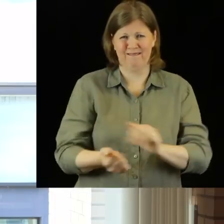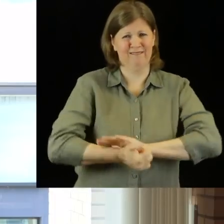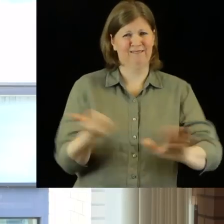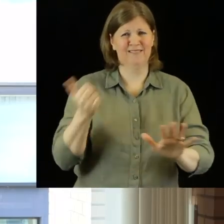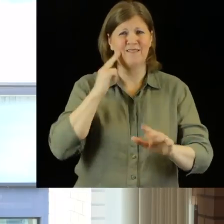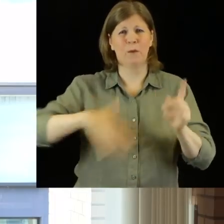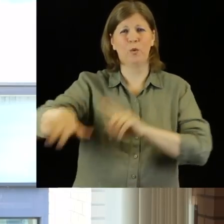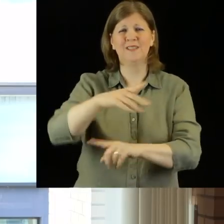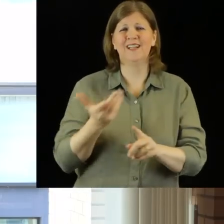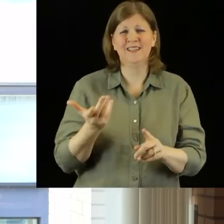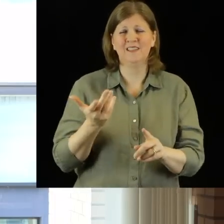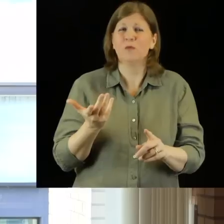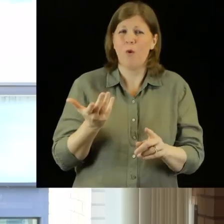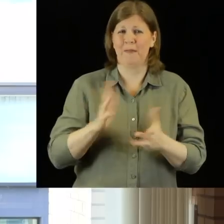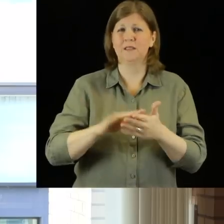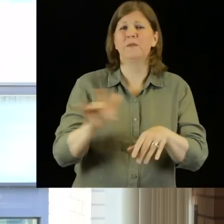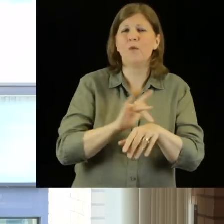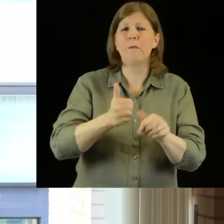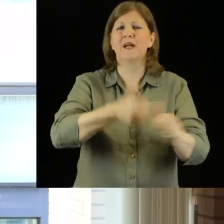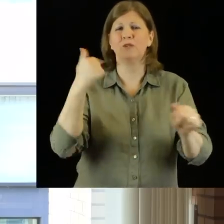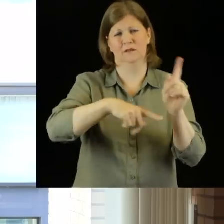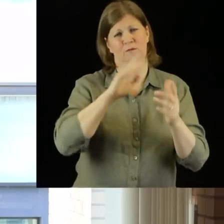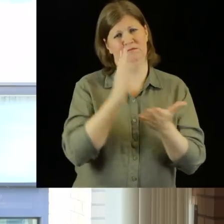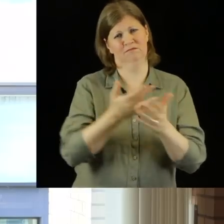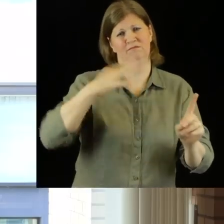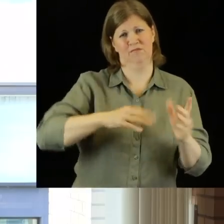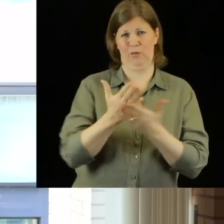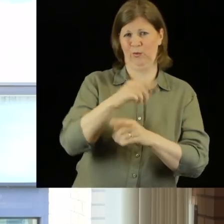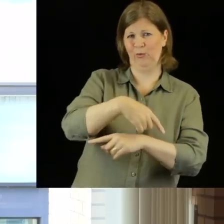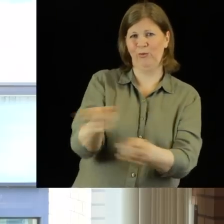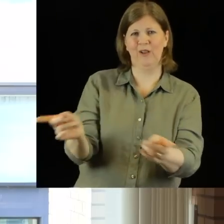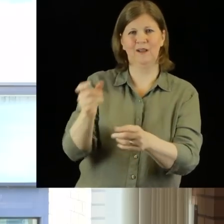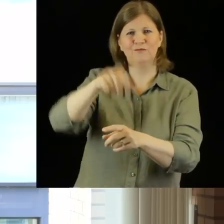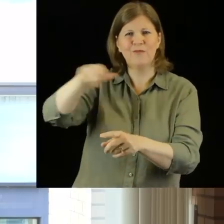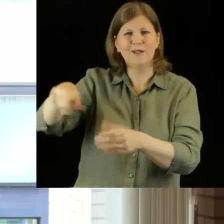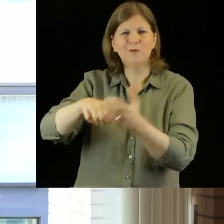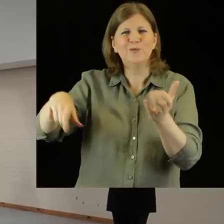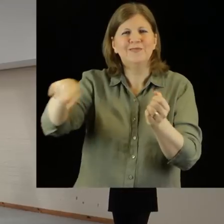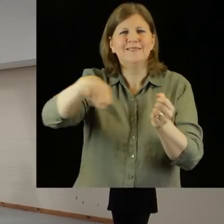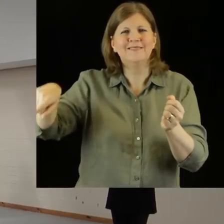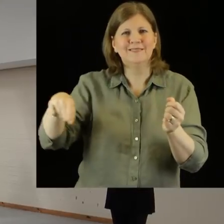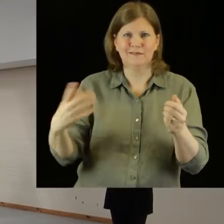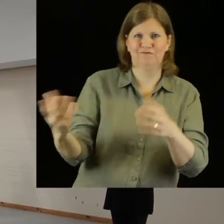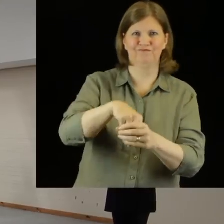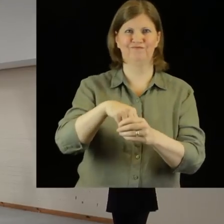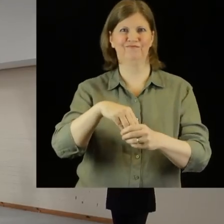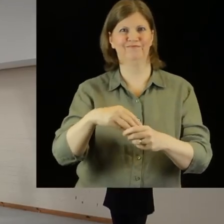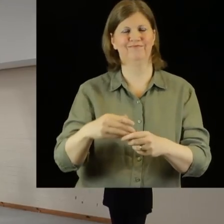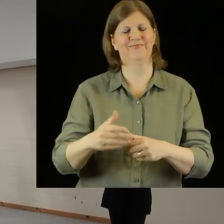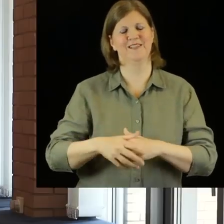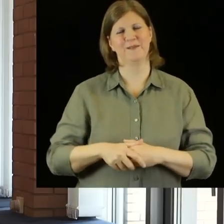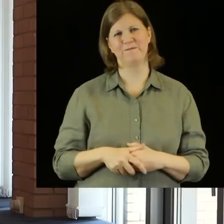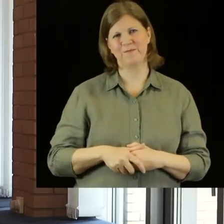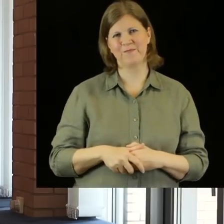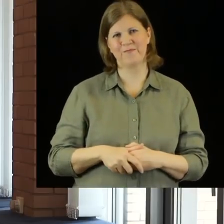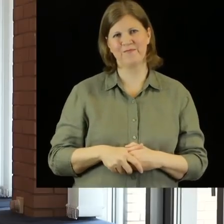the deaf community. And there is no doubt that the performance industry will benefit from the enrichment of the talent pool that our graduates will bring to it. My name